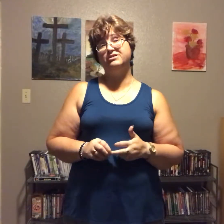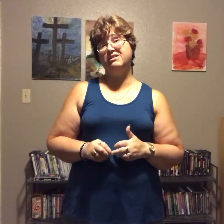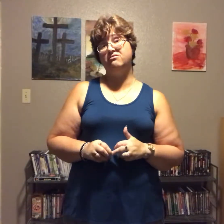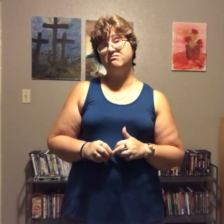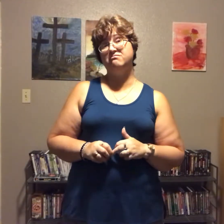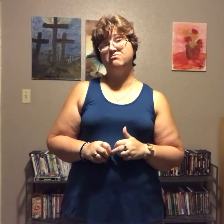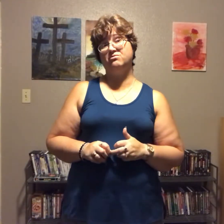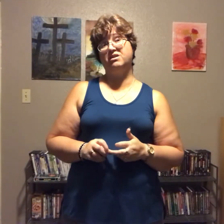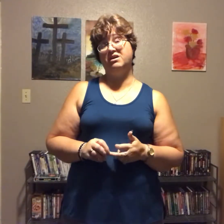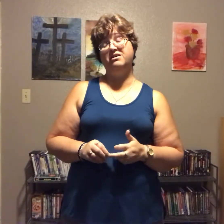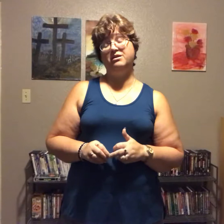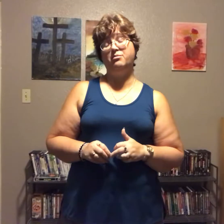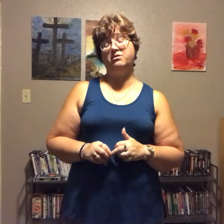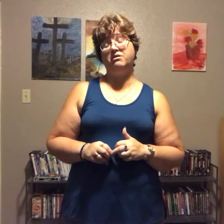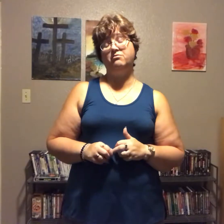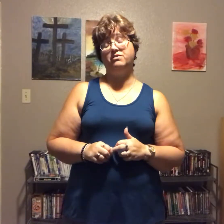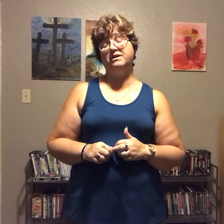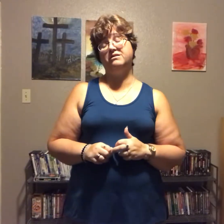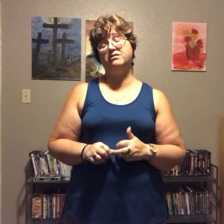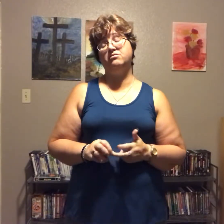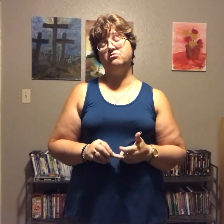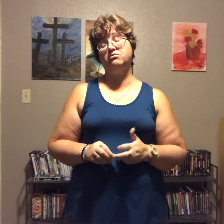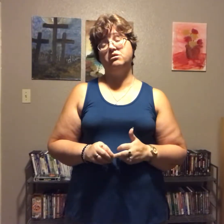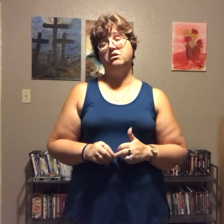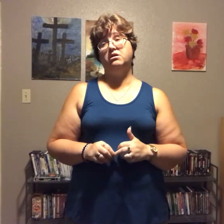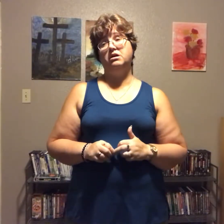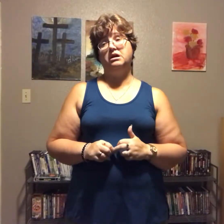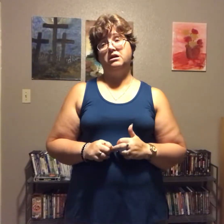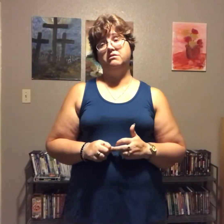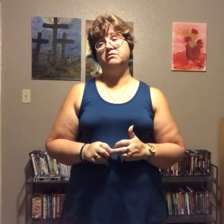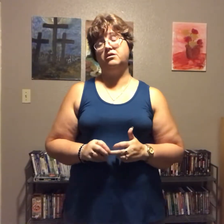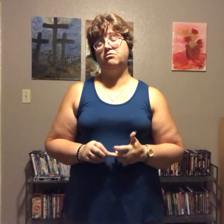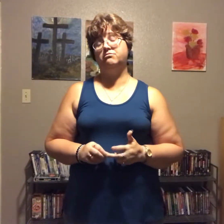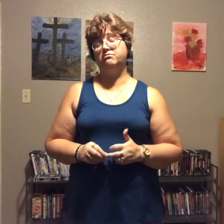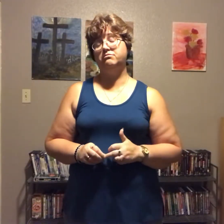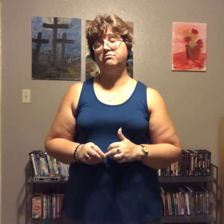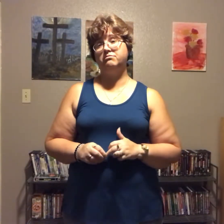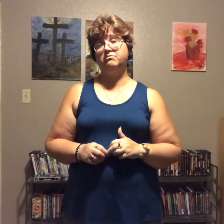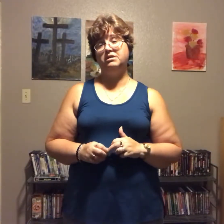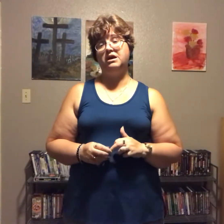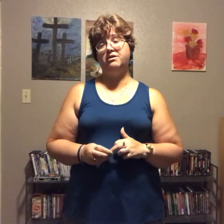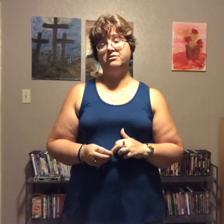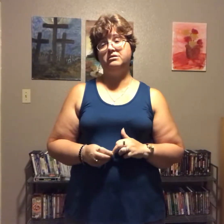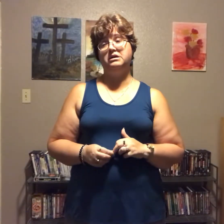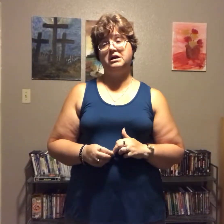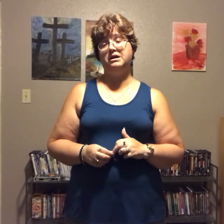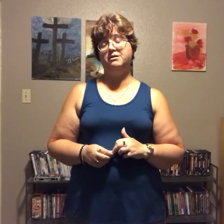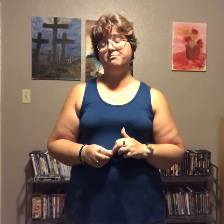they kind of help a lot with that too so yeah um